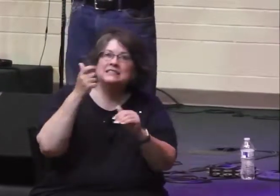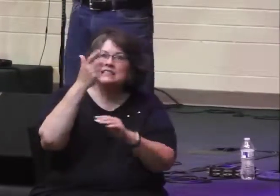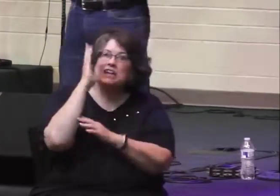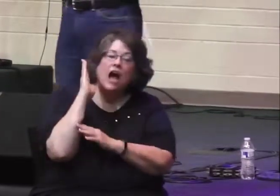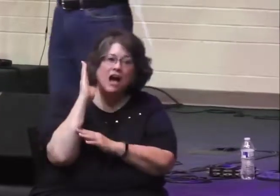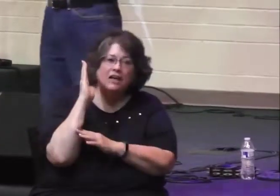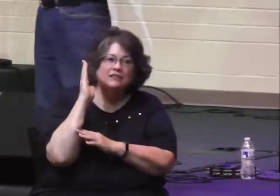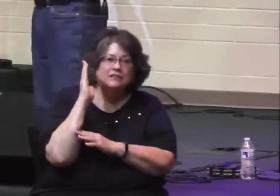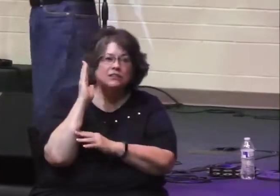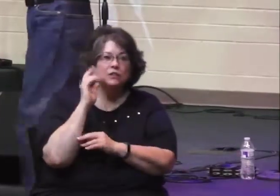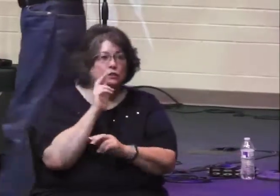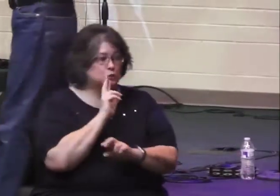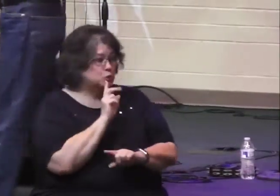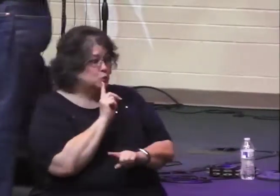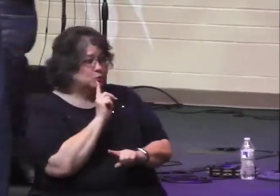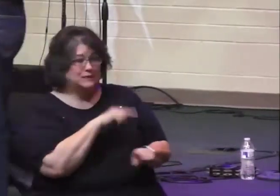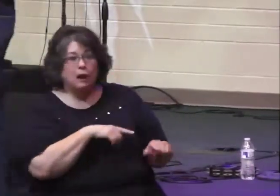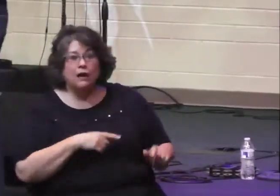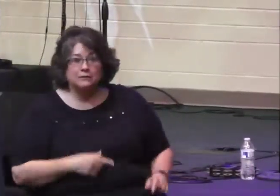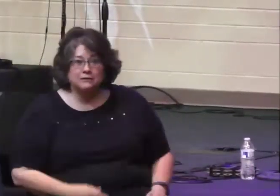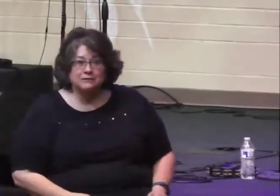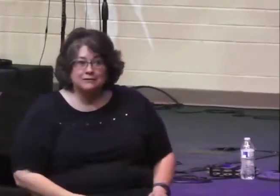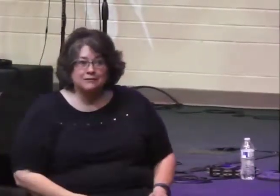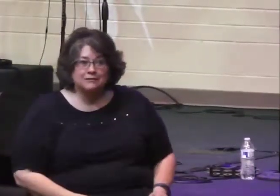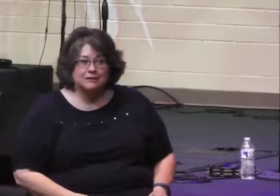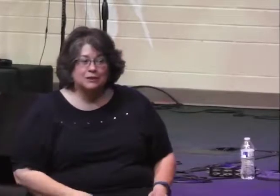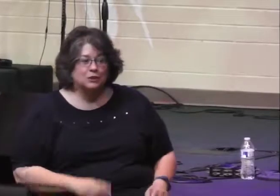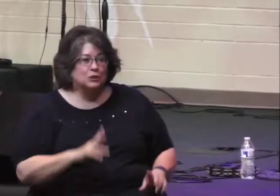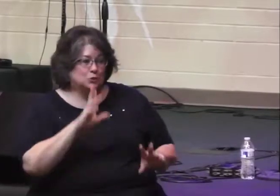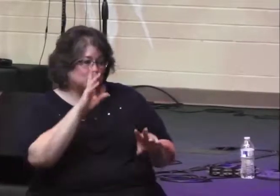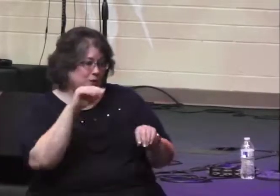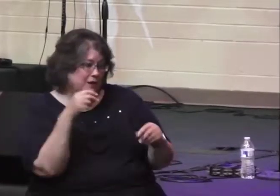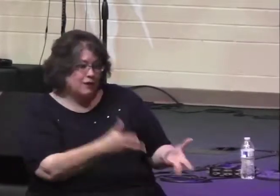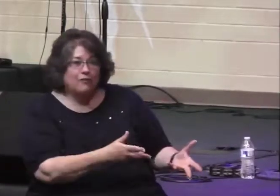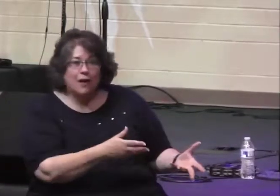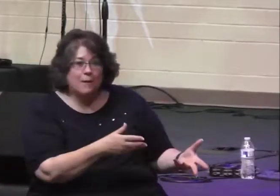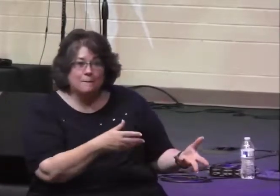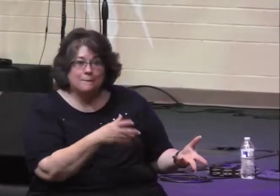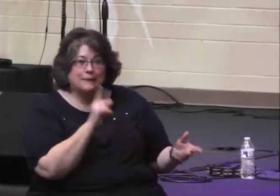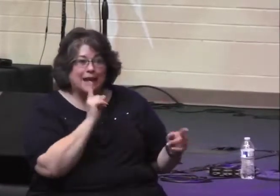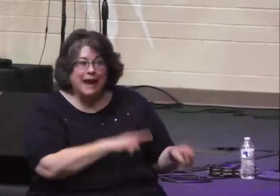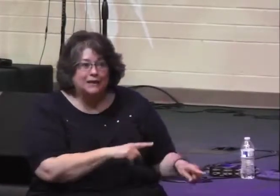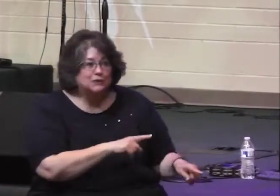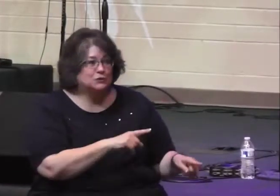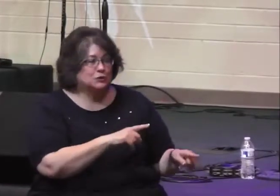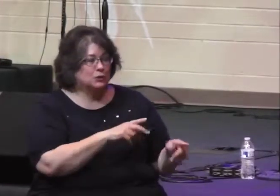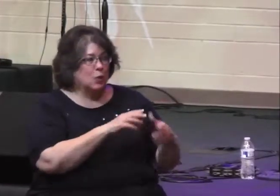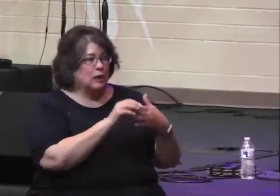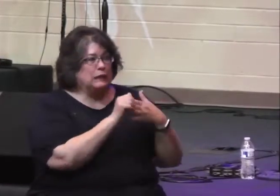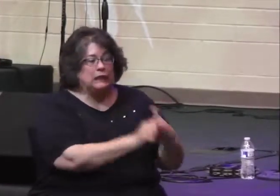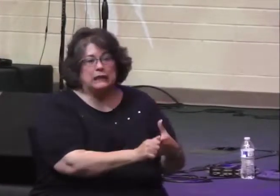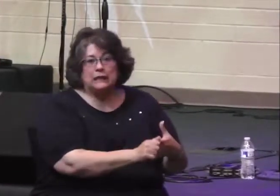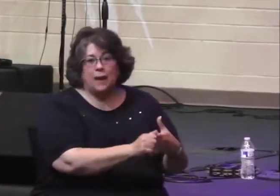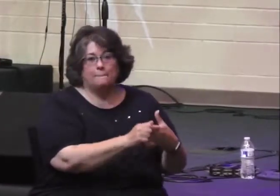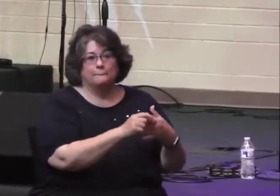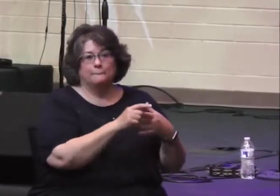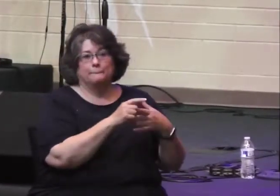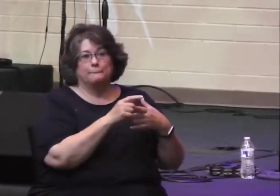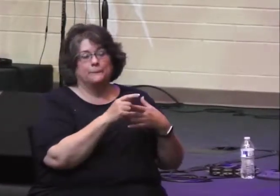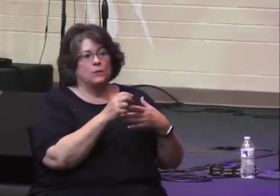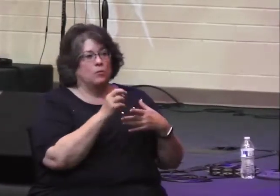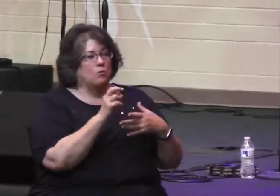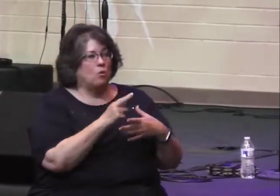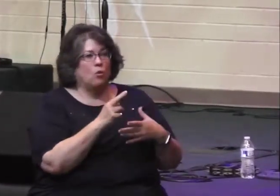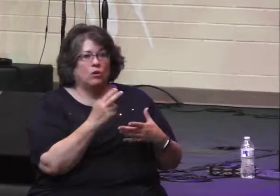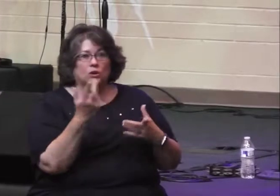expecting God to respond. They were expecting God to give them some sort of answer, direction, or